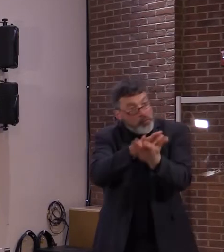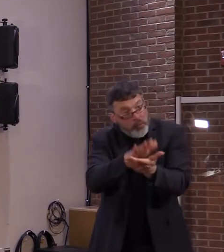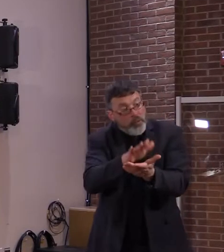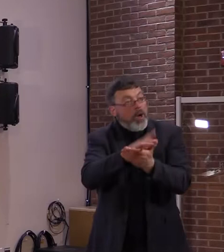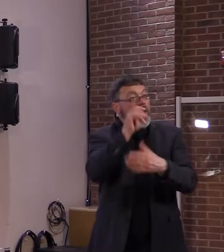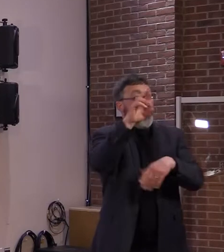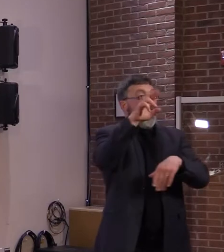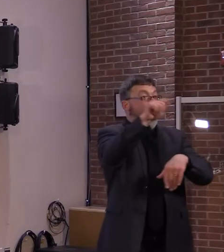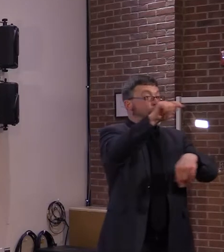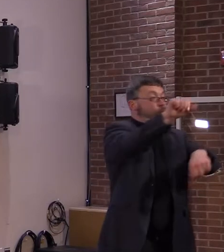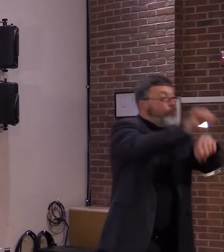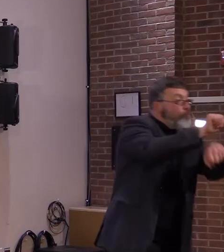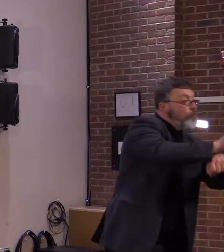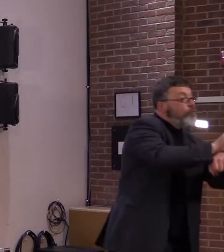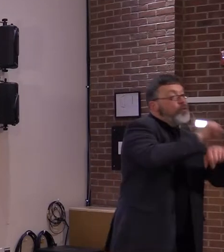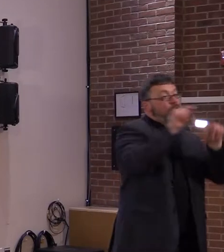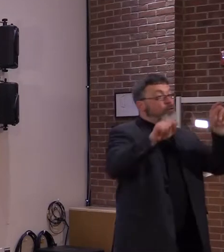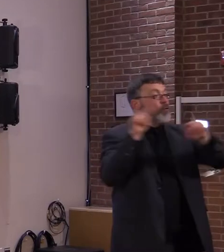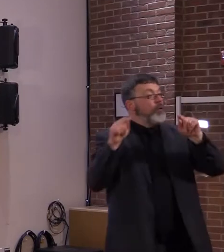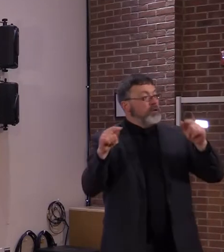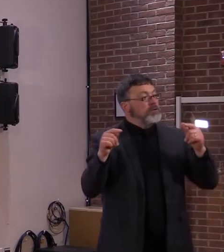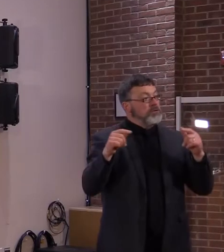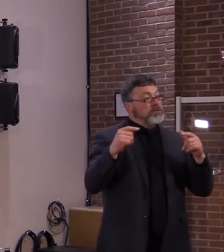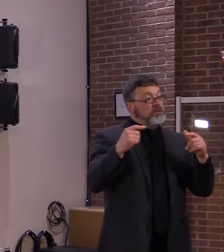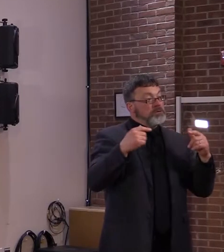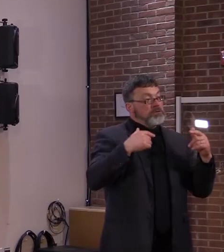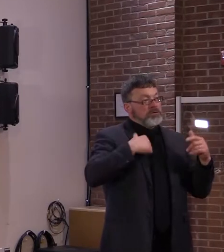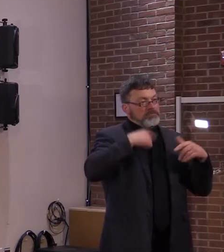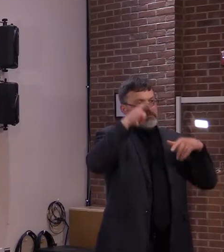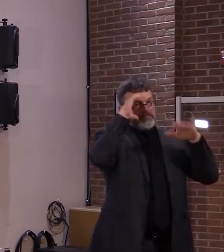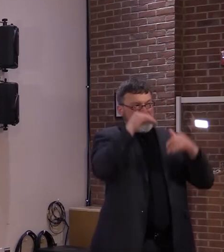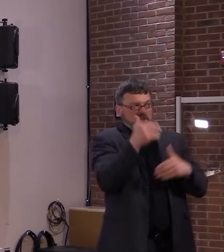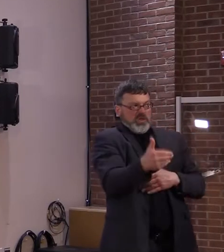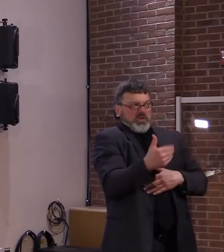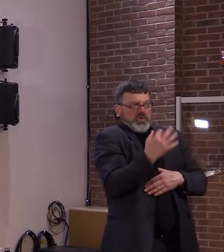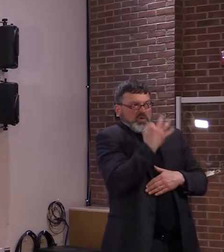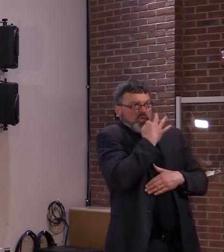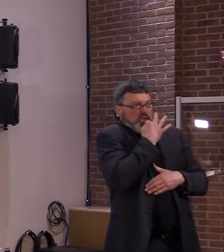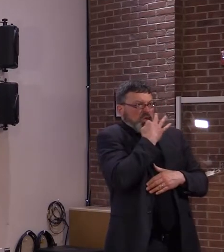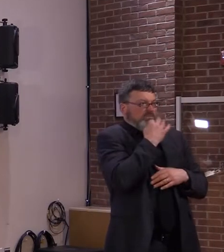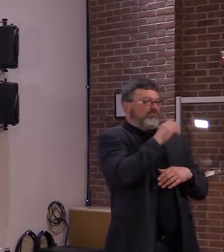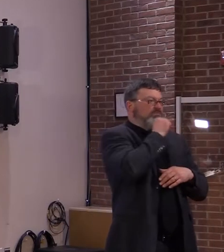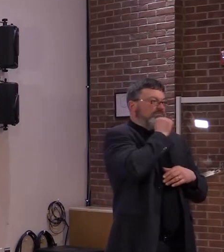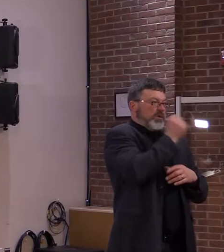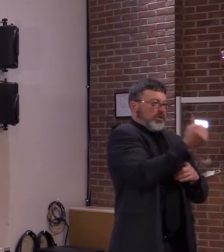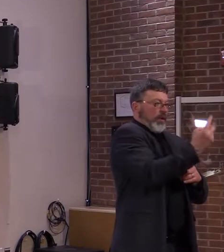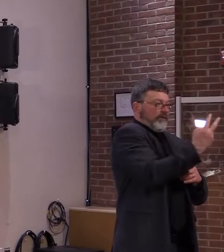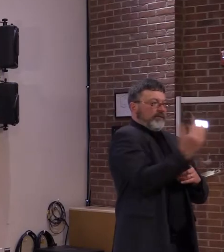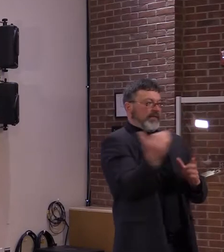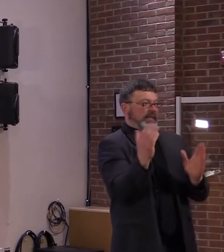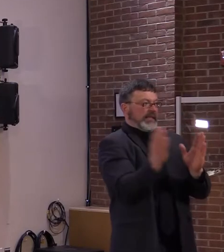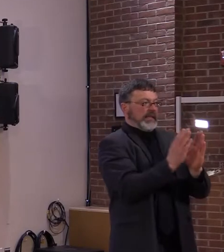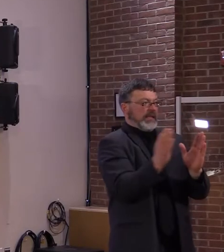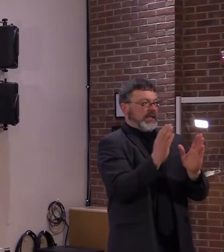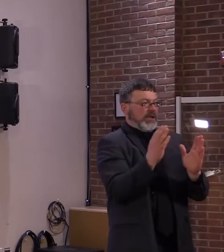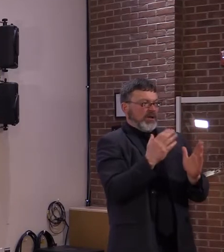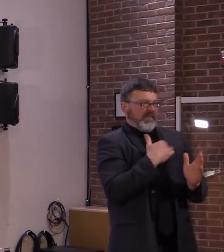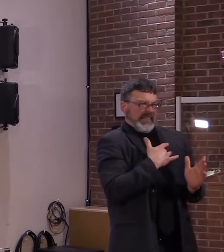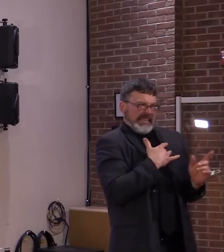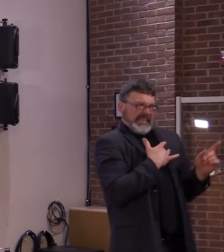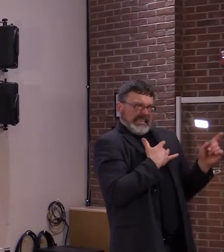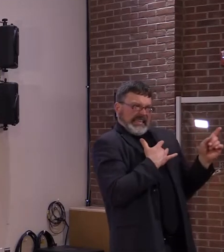very much that the 12- to 15-year-old group will receive authorization for vaccination sometime